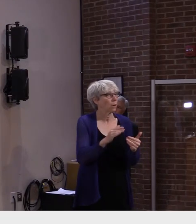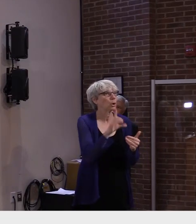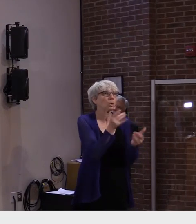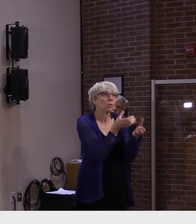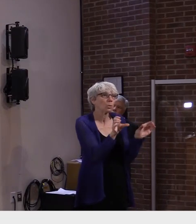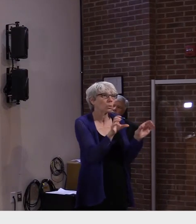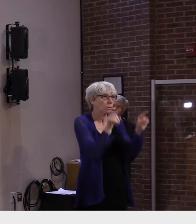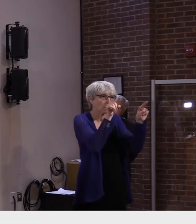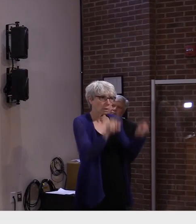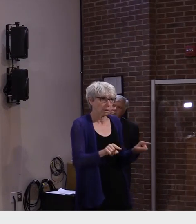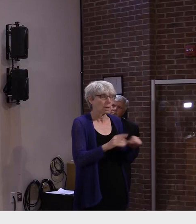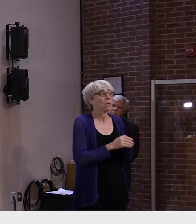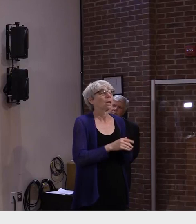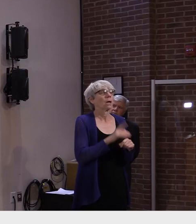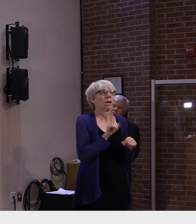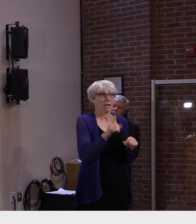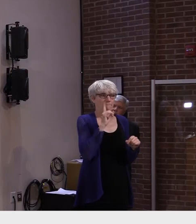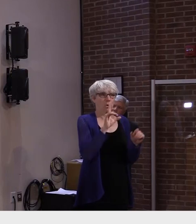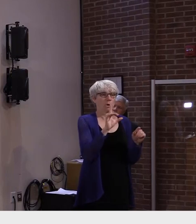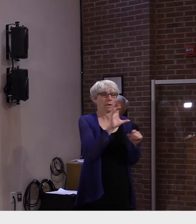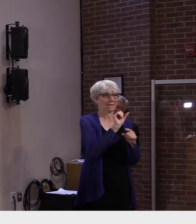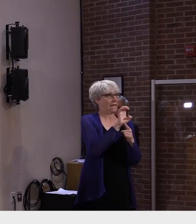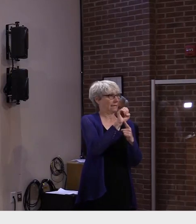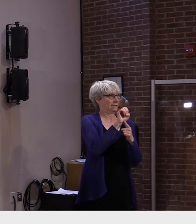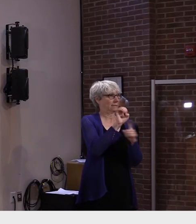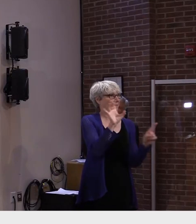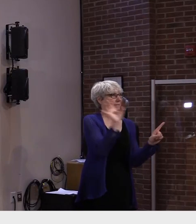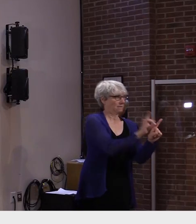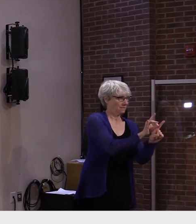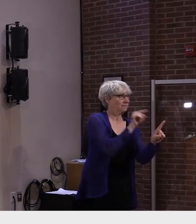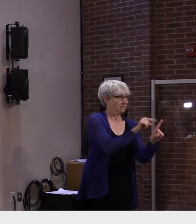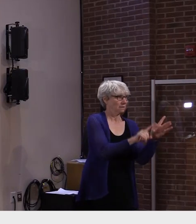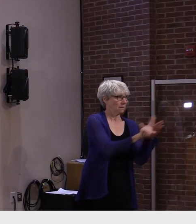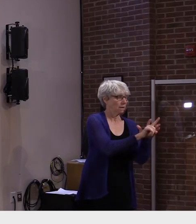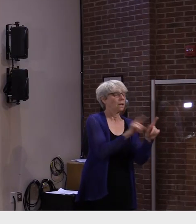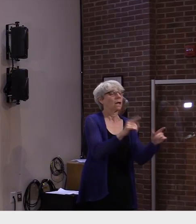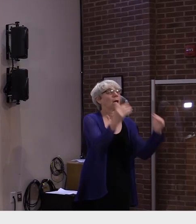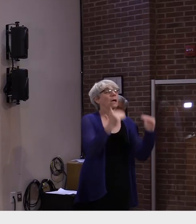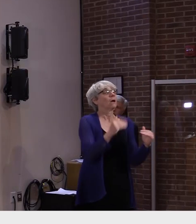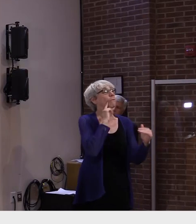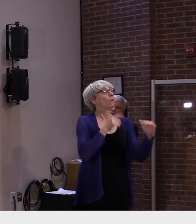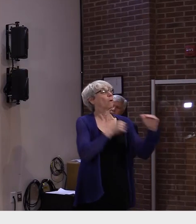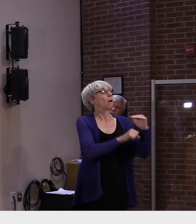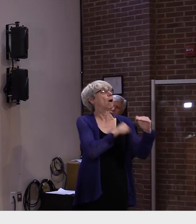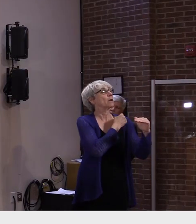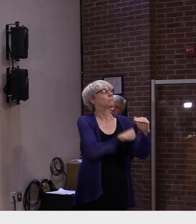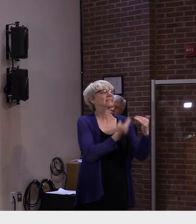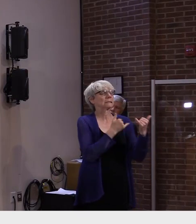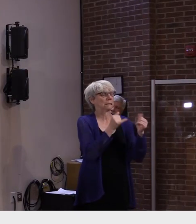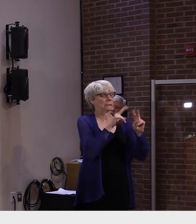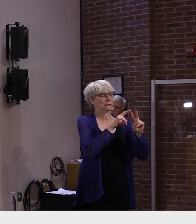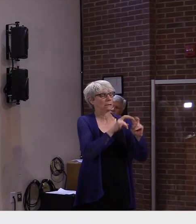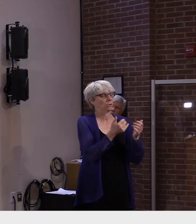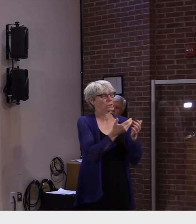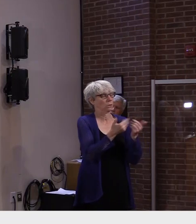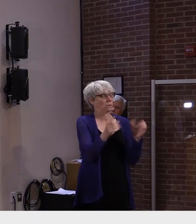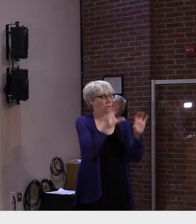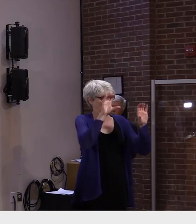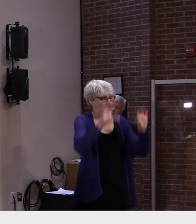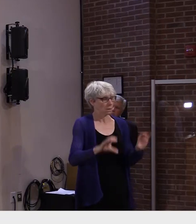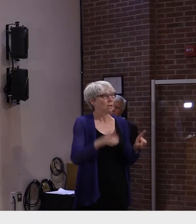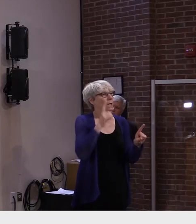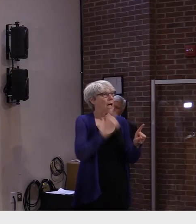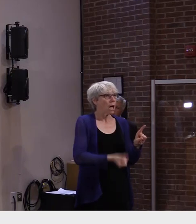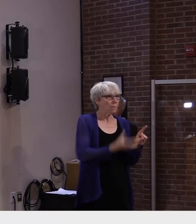Hospitalization data, we're working on trying to perfect that science and getting a good sense, not just for cases, but for actual hospitals,